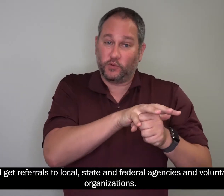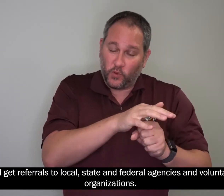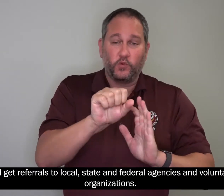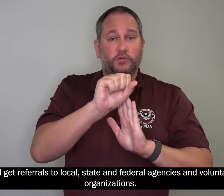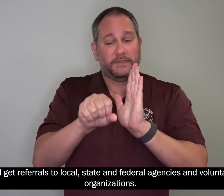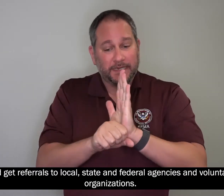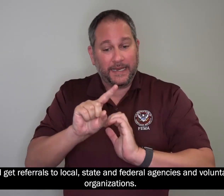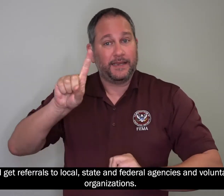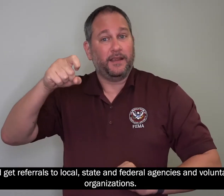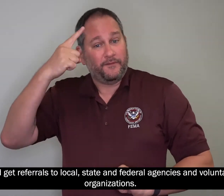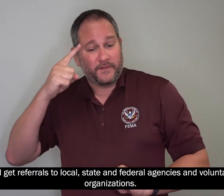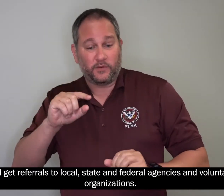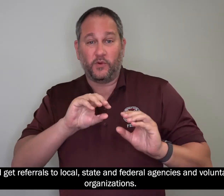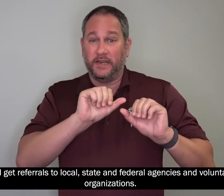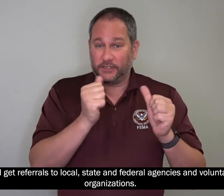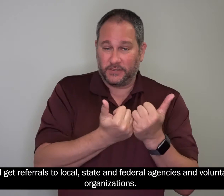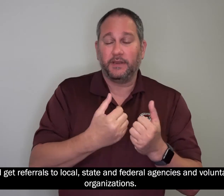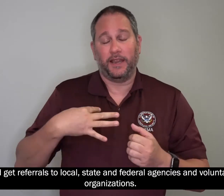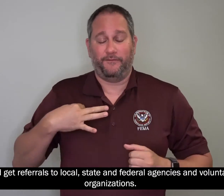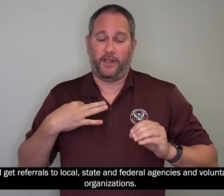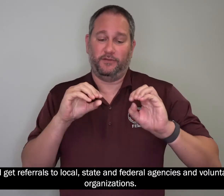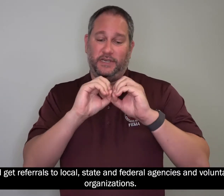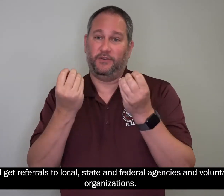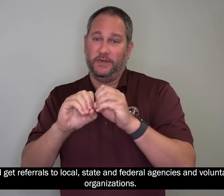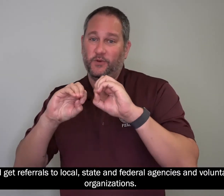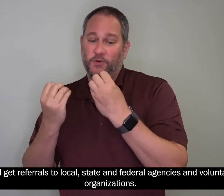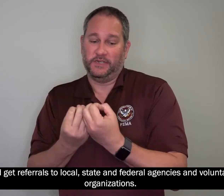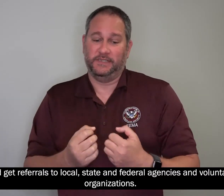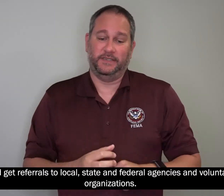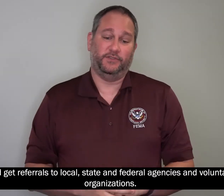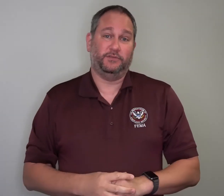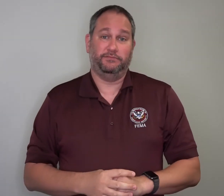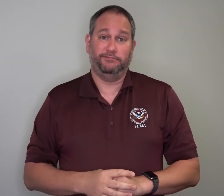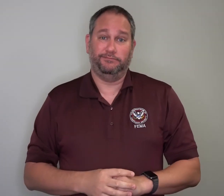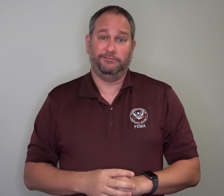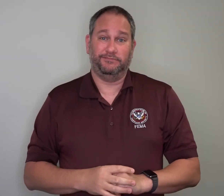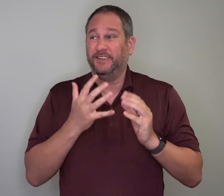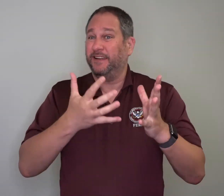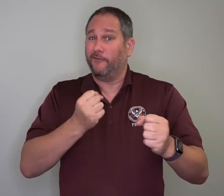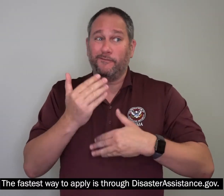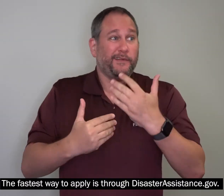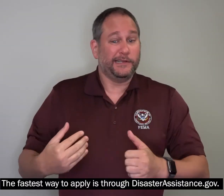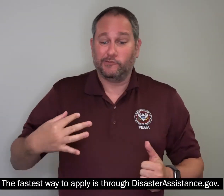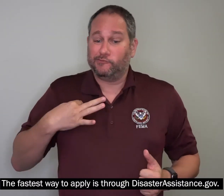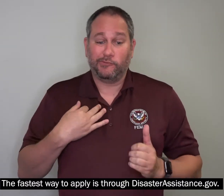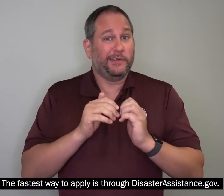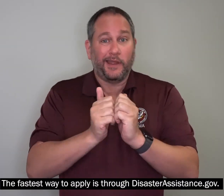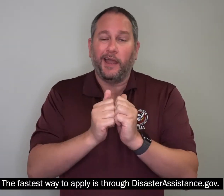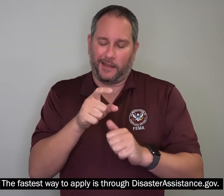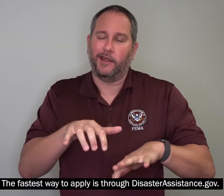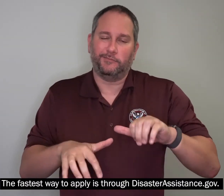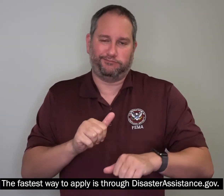local, state, and federal agencies and voluntary organizations. The fastest way to apply is through